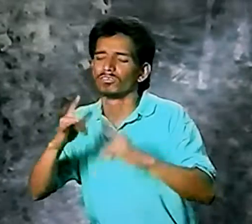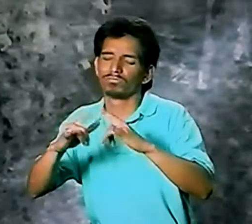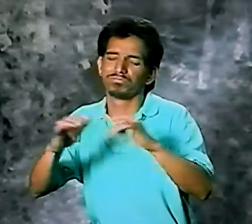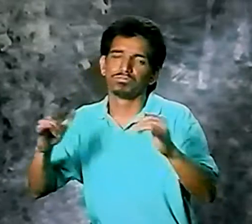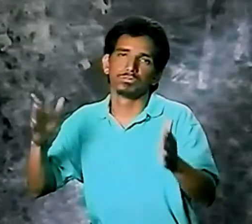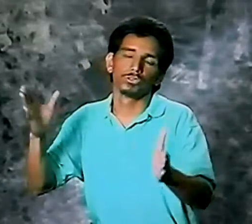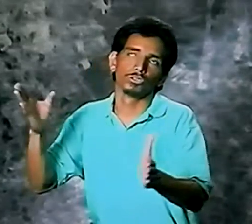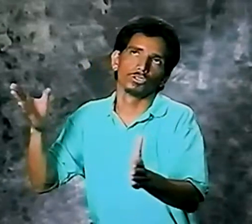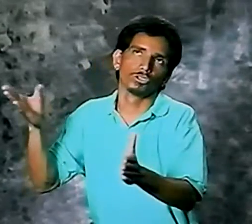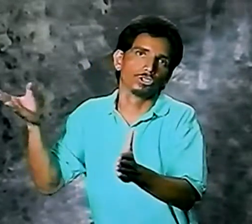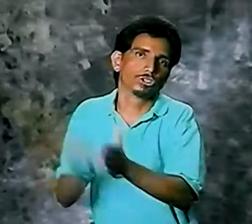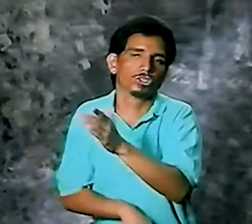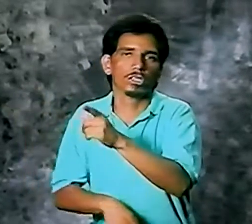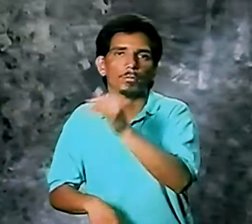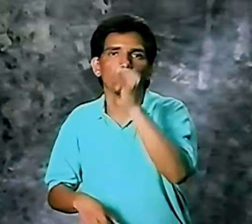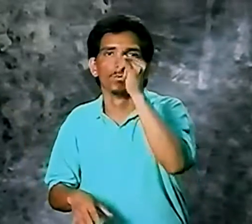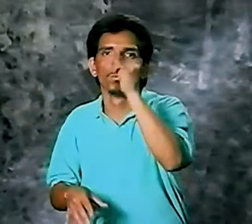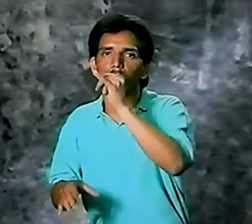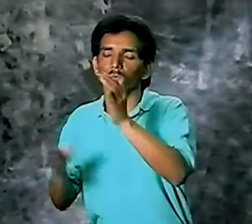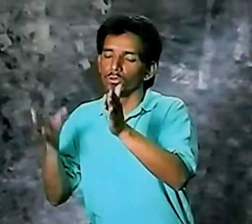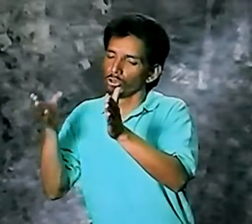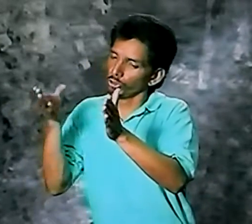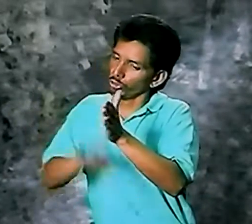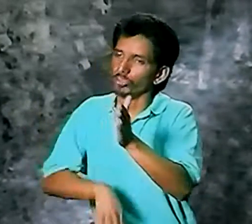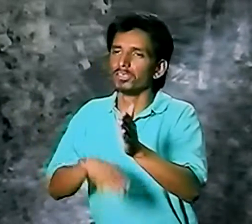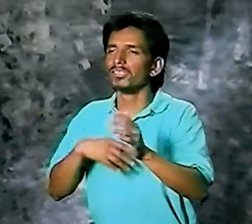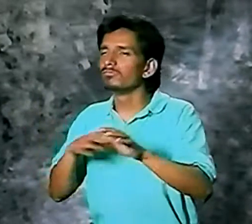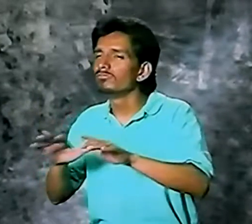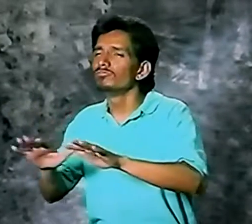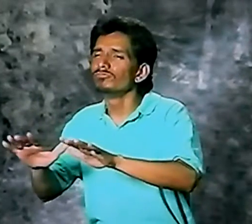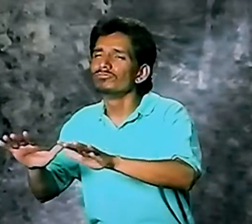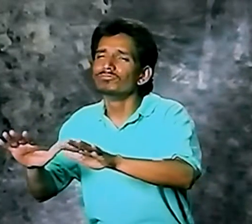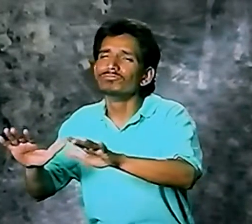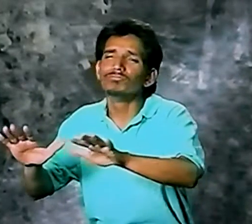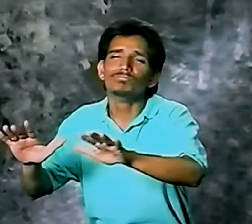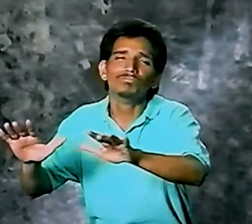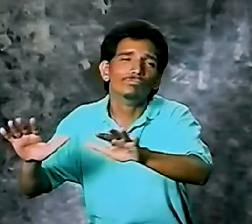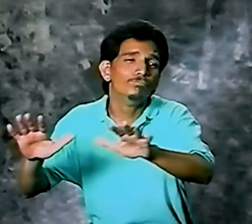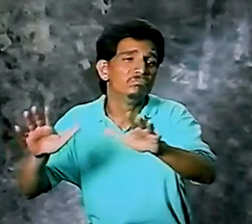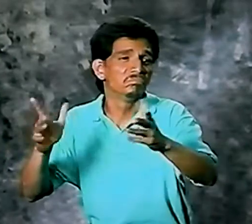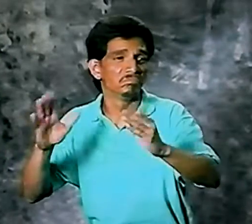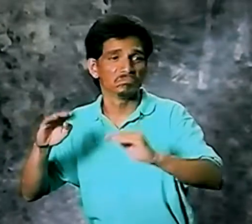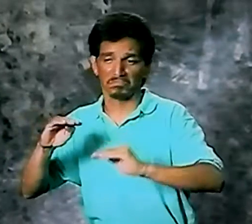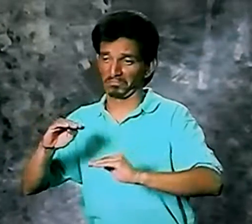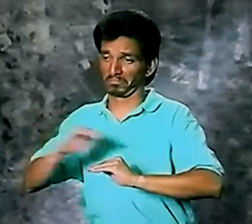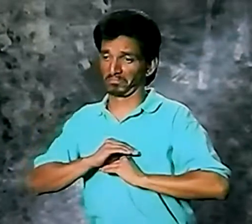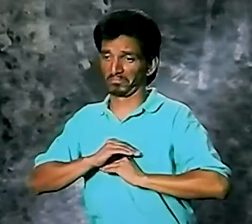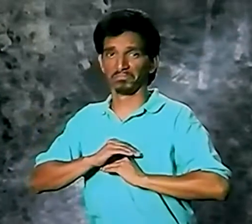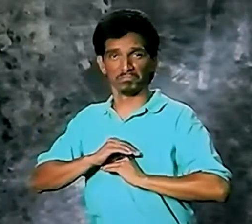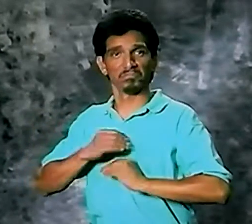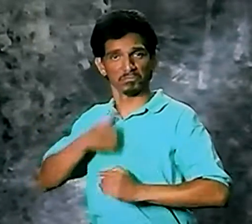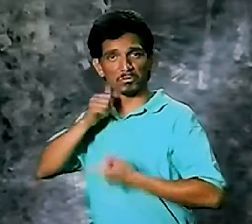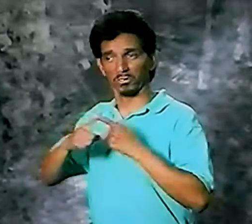The rest of the day, we went sightseeing, and we bought some really cheap clothes. I mean, you wouldn't believe how cheap the clothes are in Tijuana.